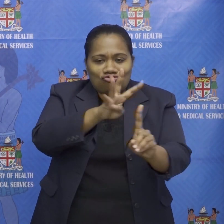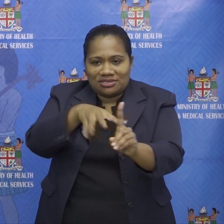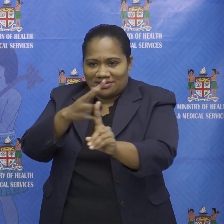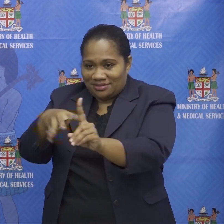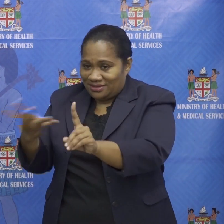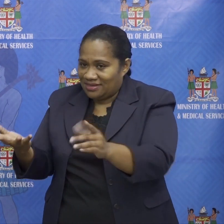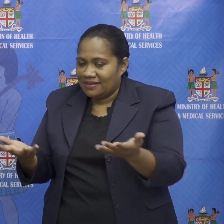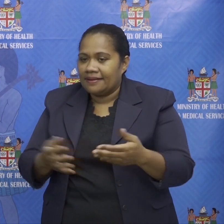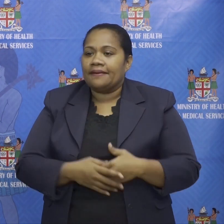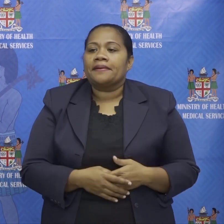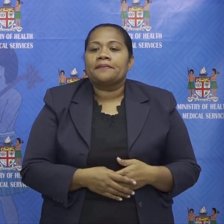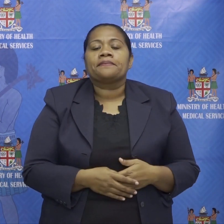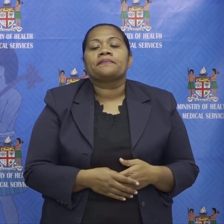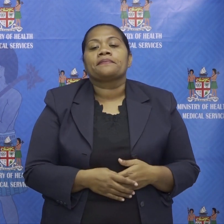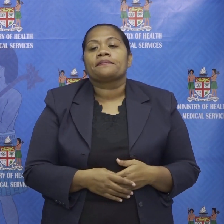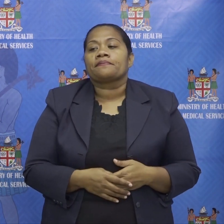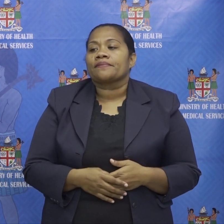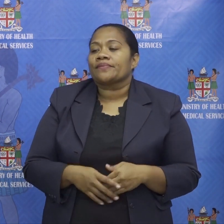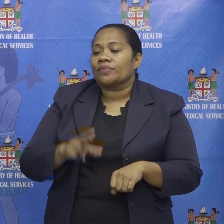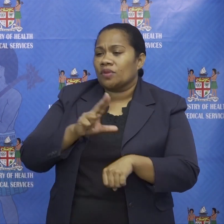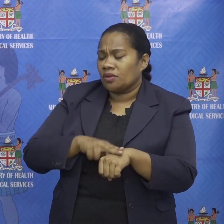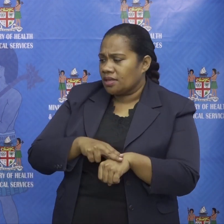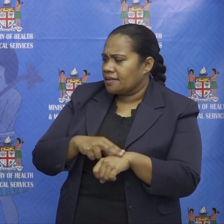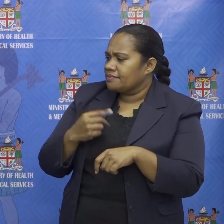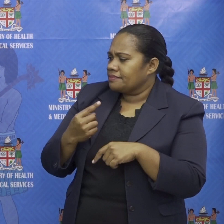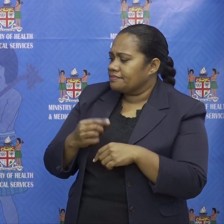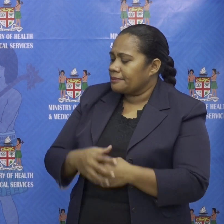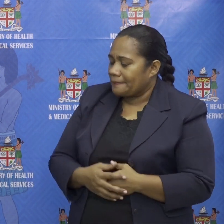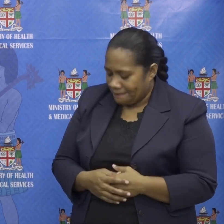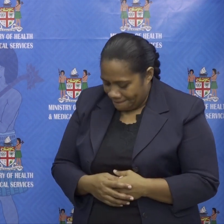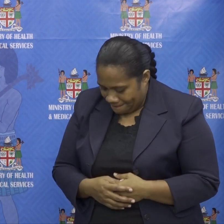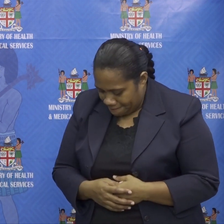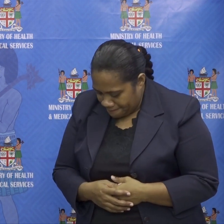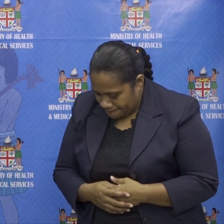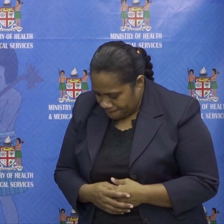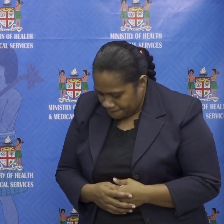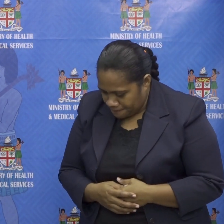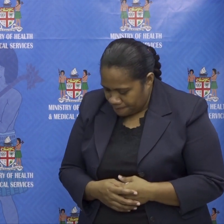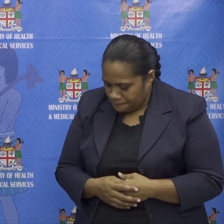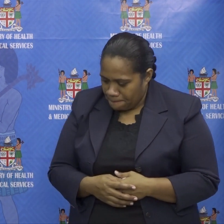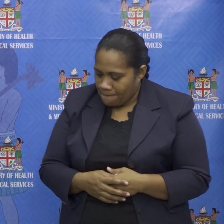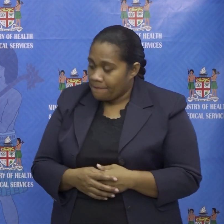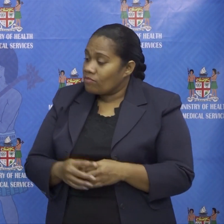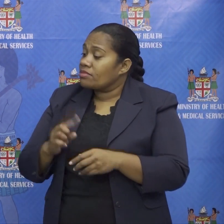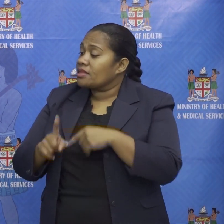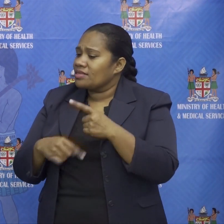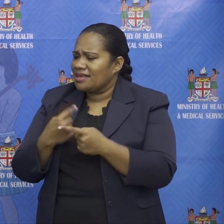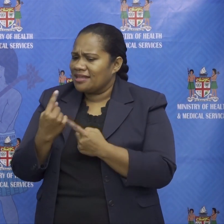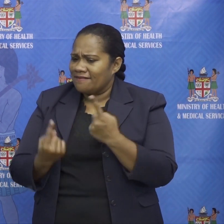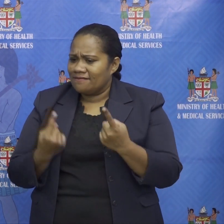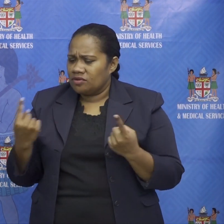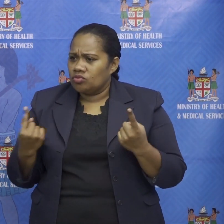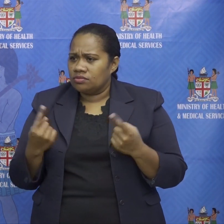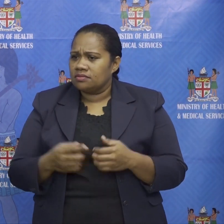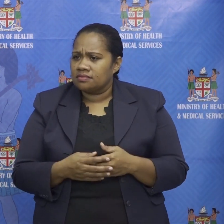um dr fung but the recall of uh um individuals who were housed at